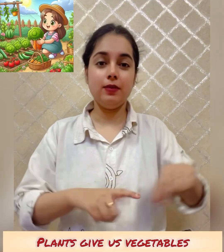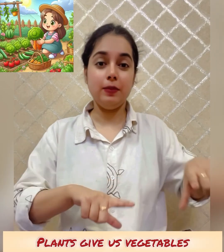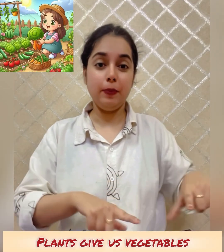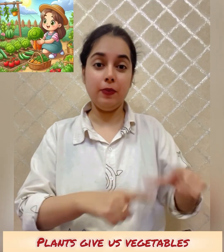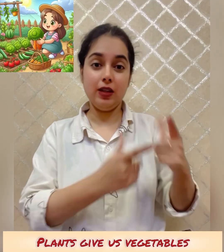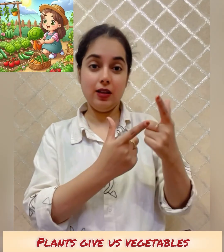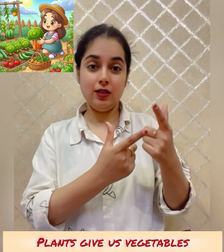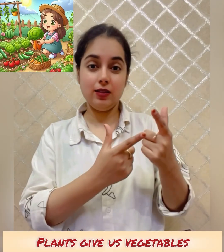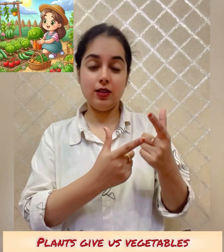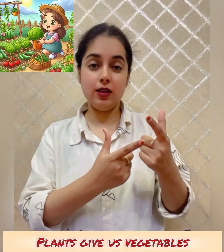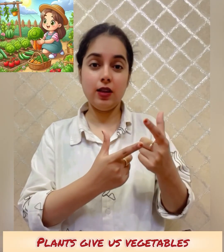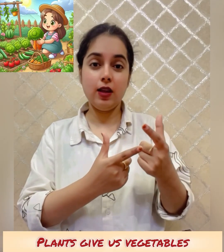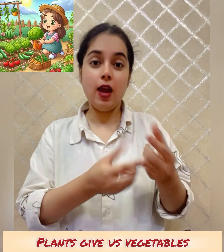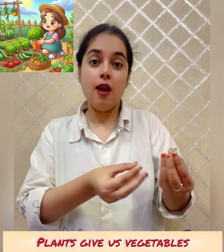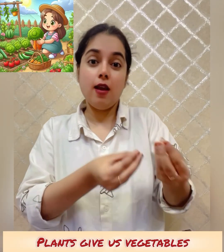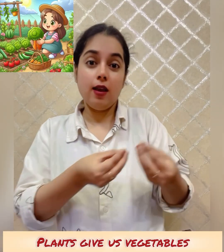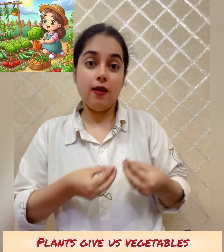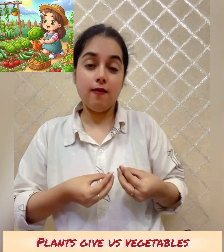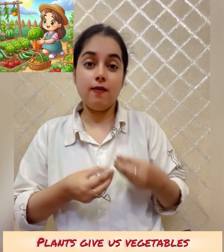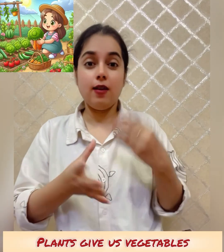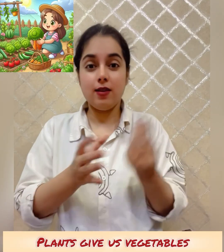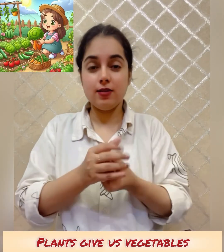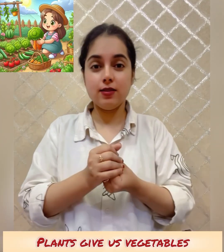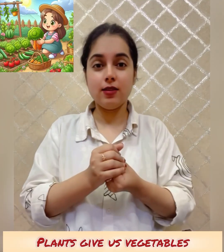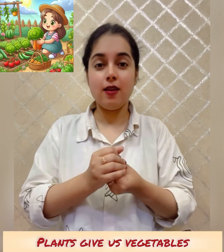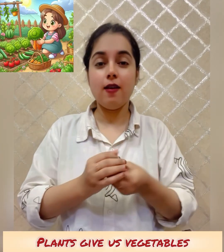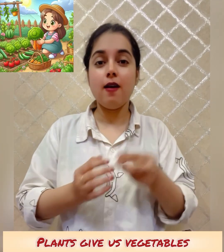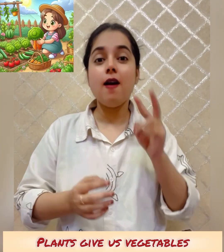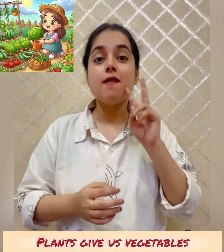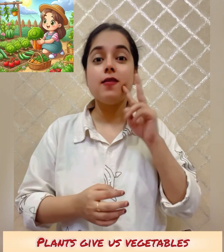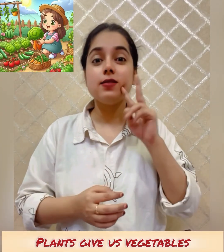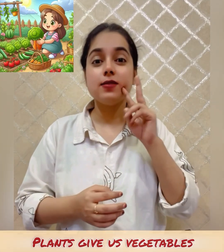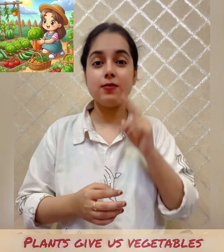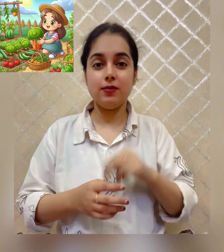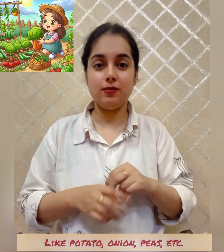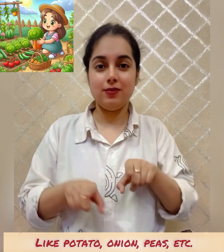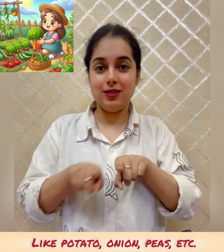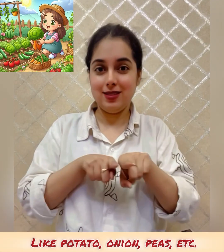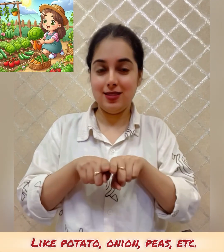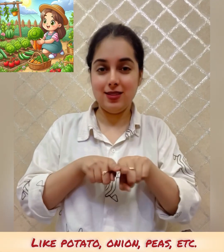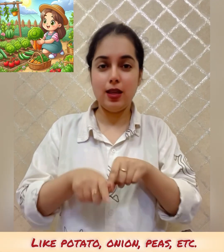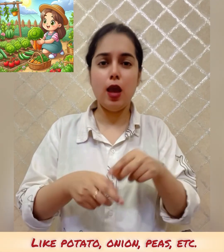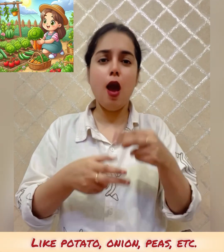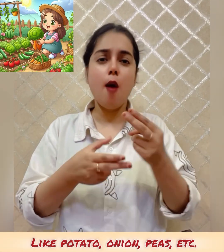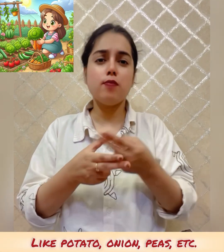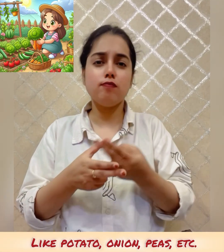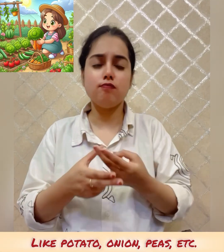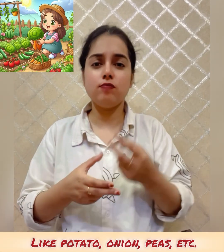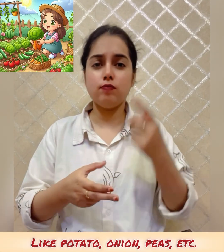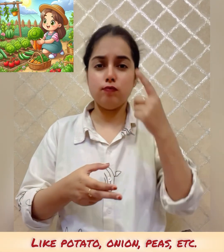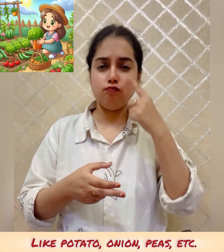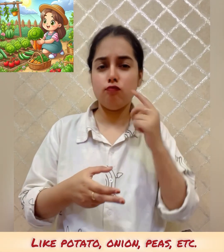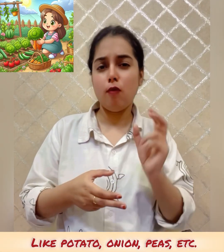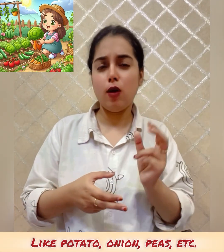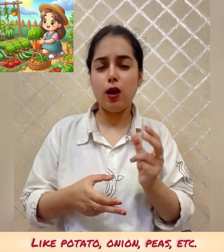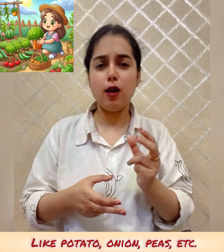Plants give us vegetables like potato, onion,